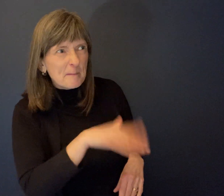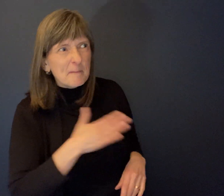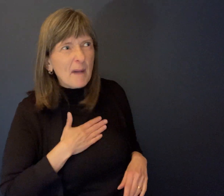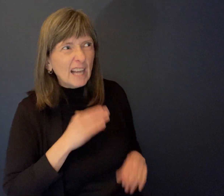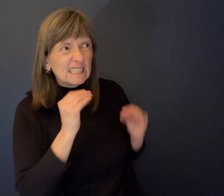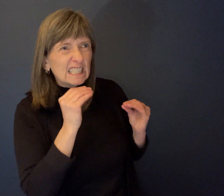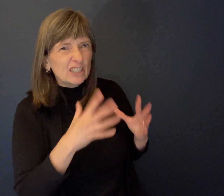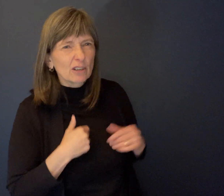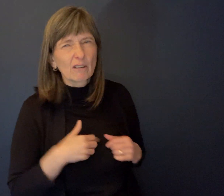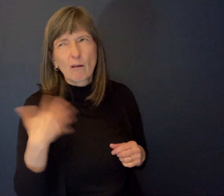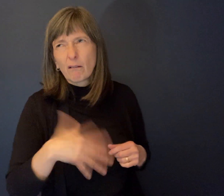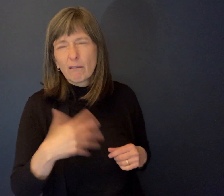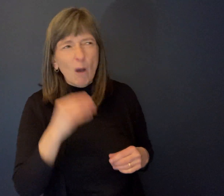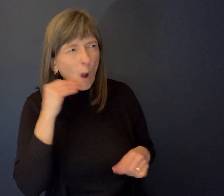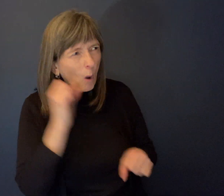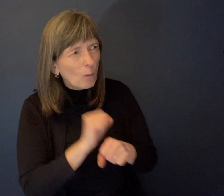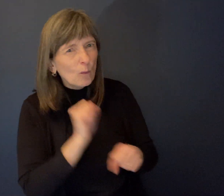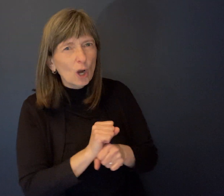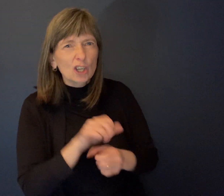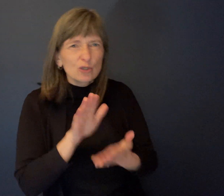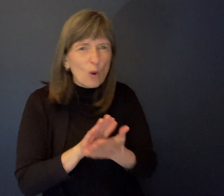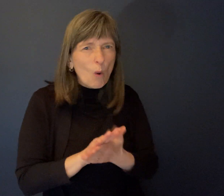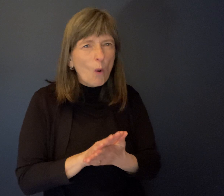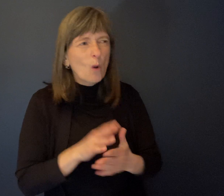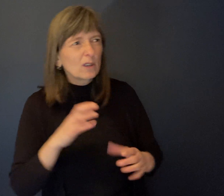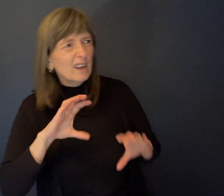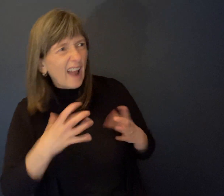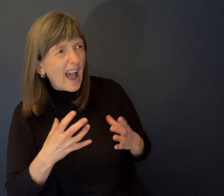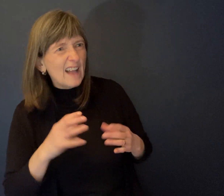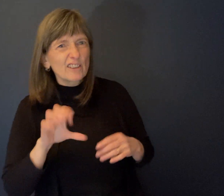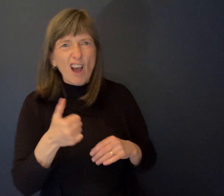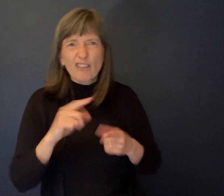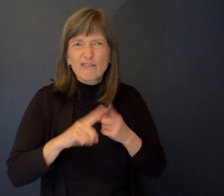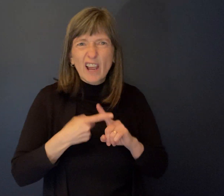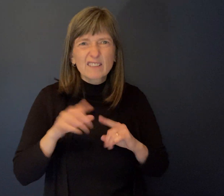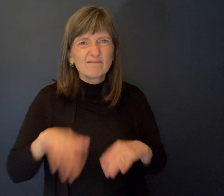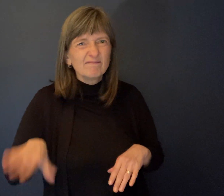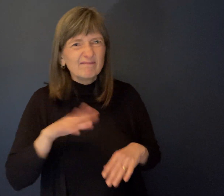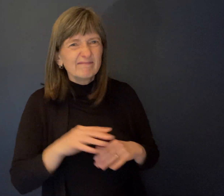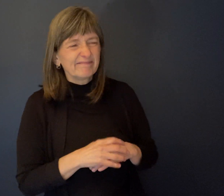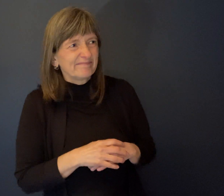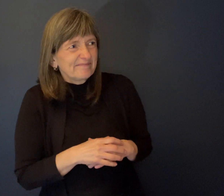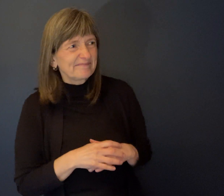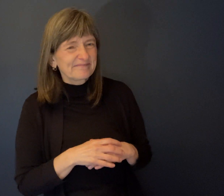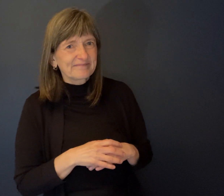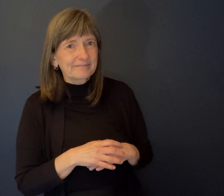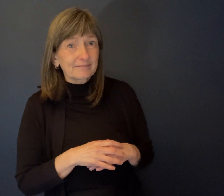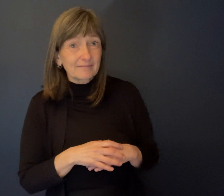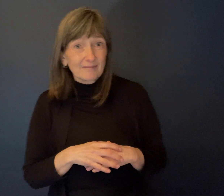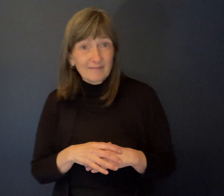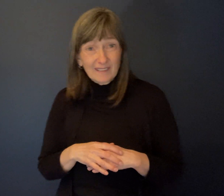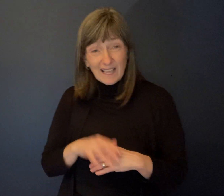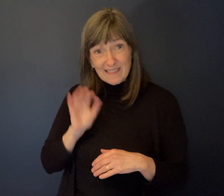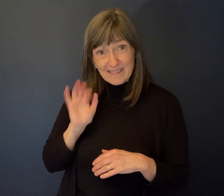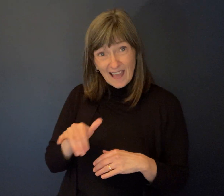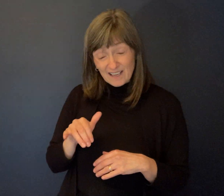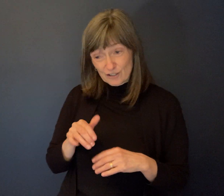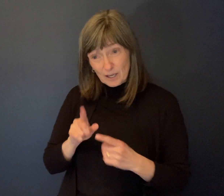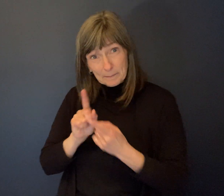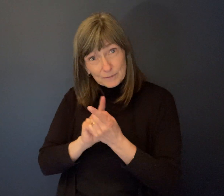way too much homework. And it was all about school and he's classmate. So I don't know that that's so much as a mentorship, but I think when you're able to have that